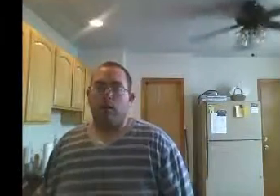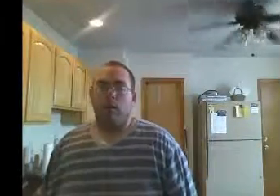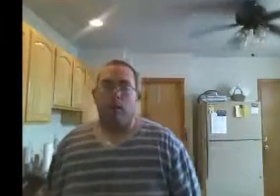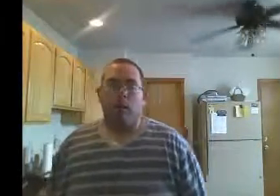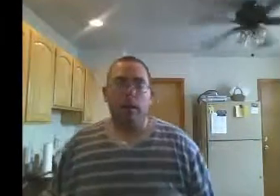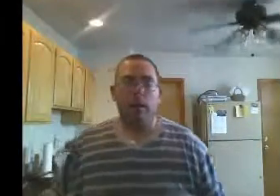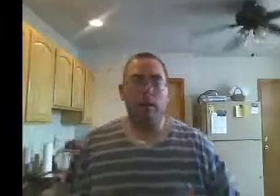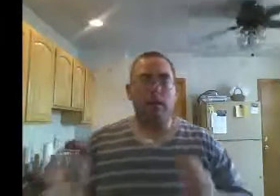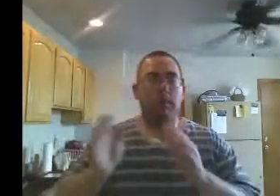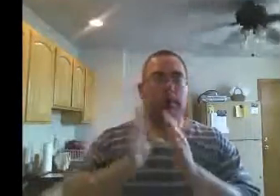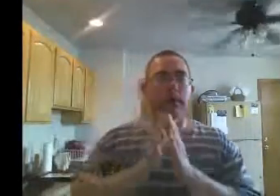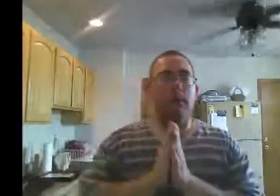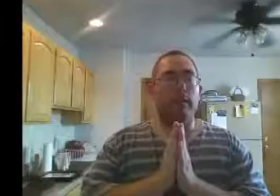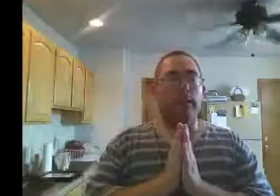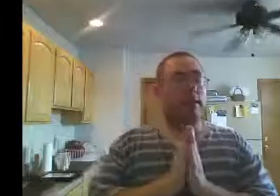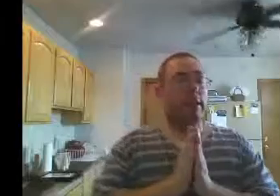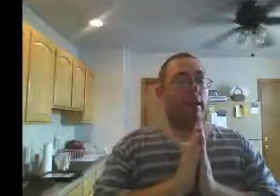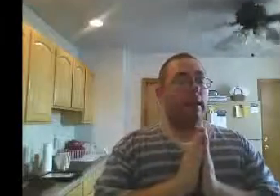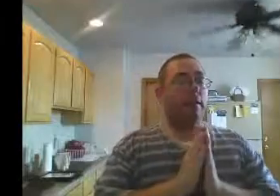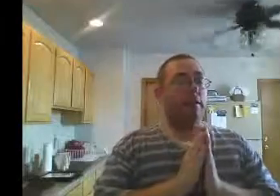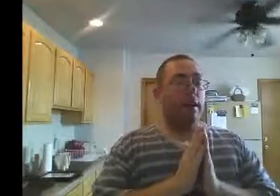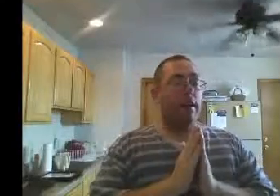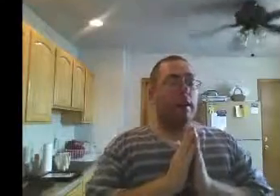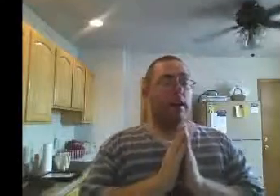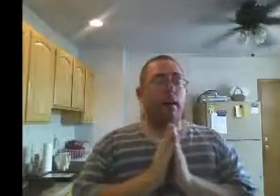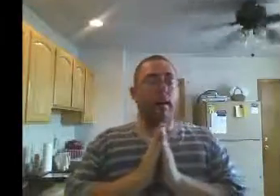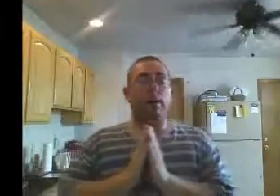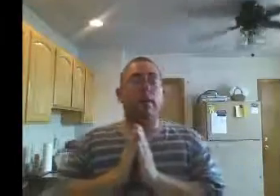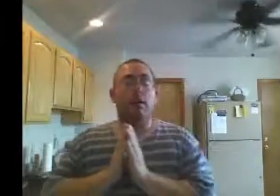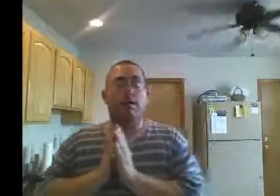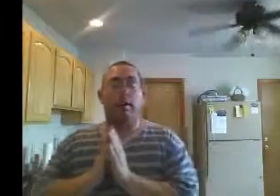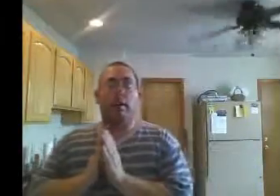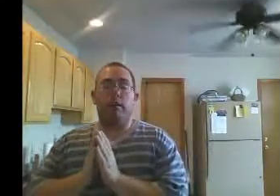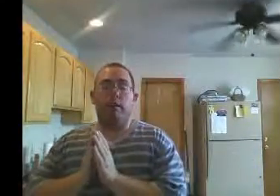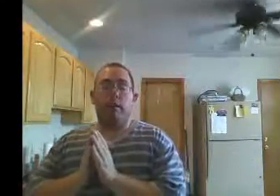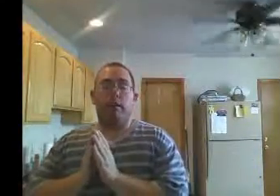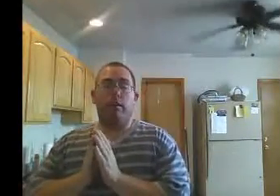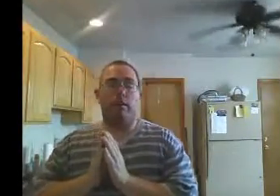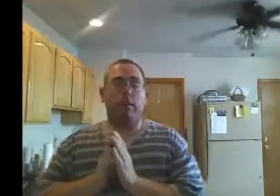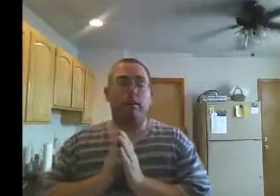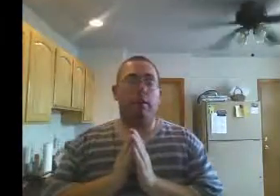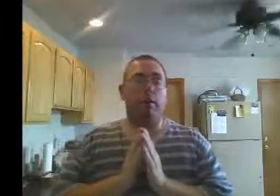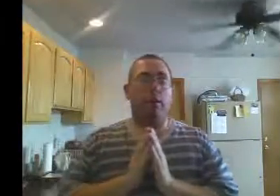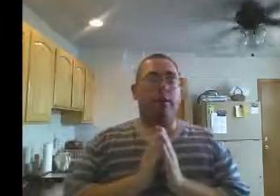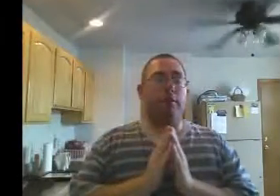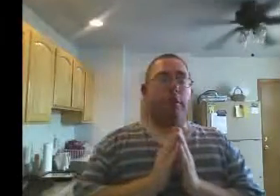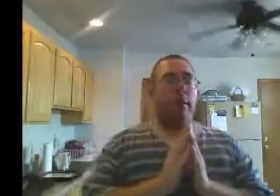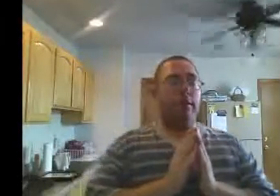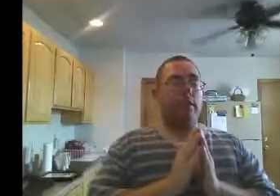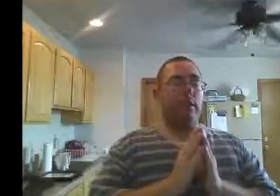Let us build the city of God. May our tears be turned into dancing.